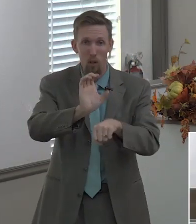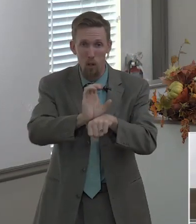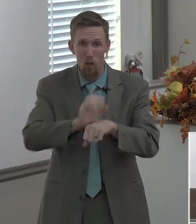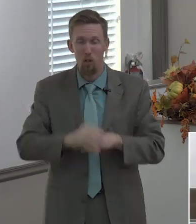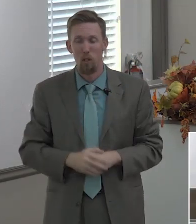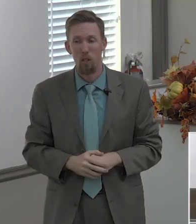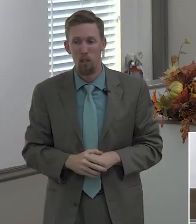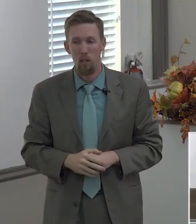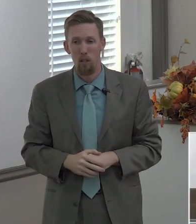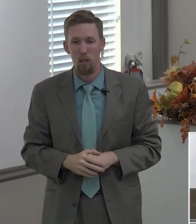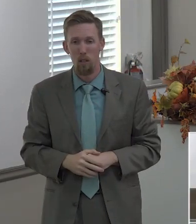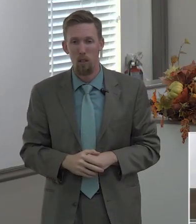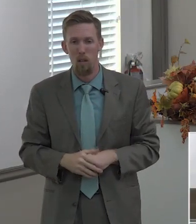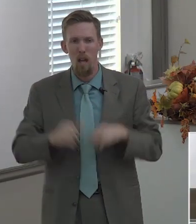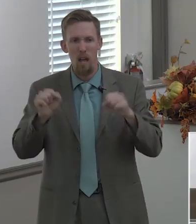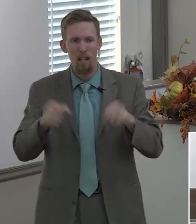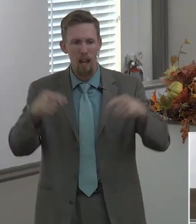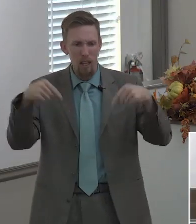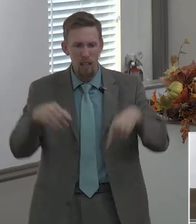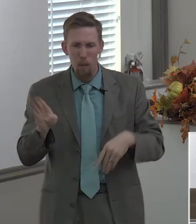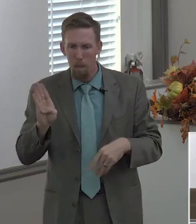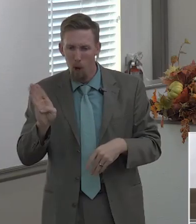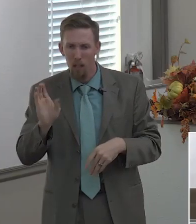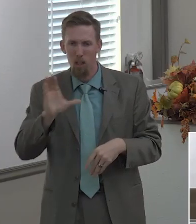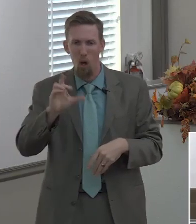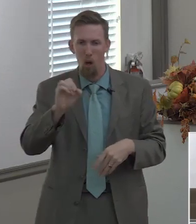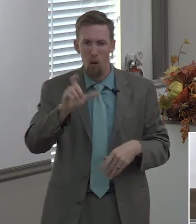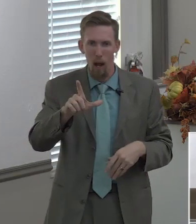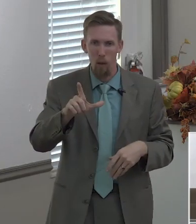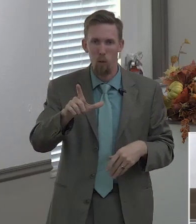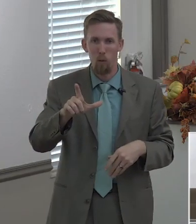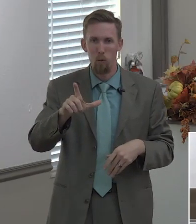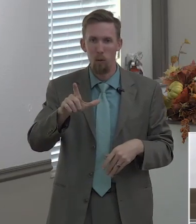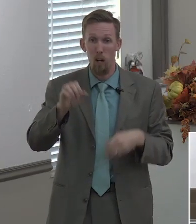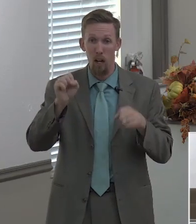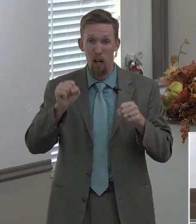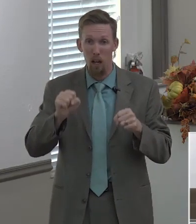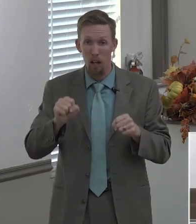can this surrounding area be captured for christ